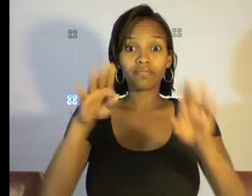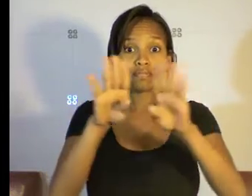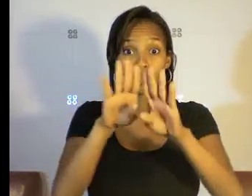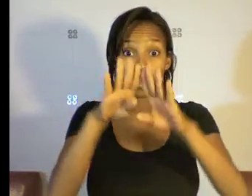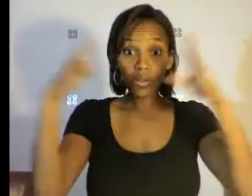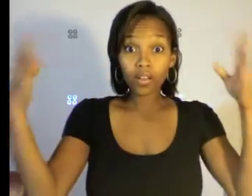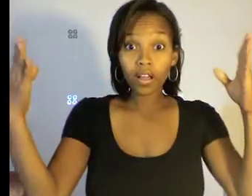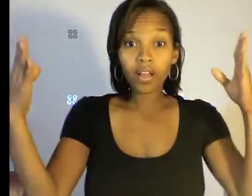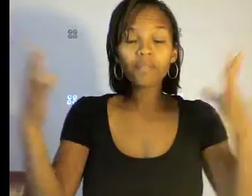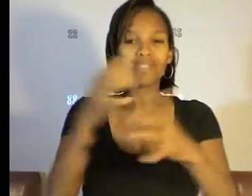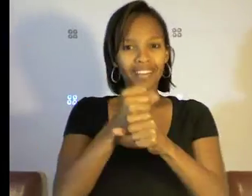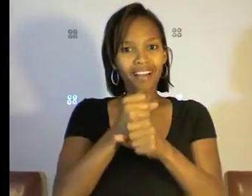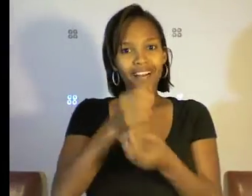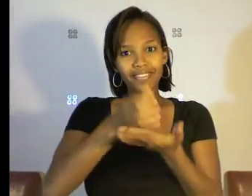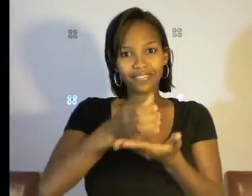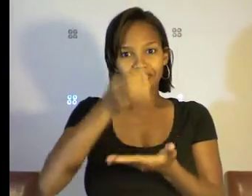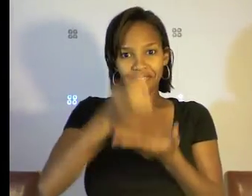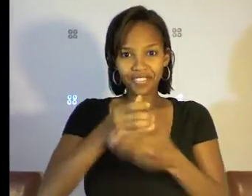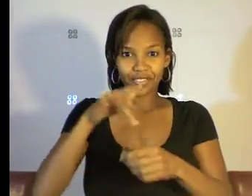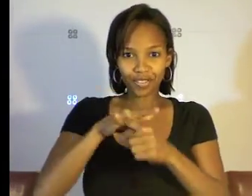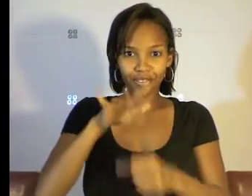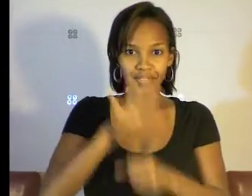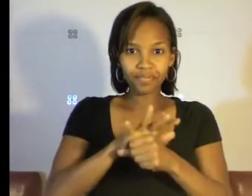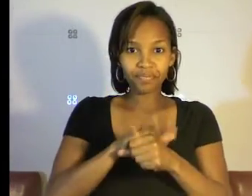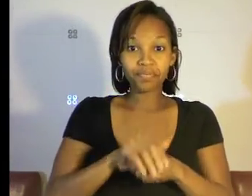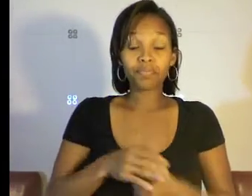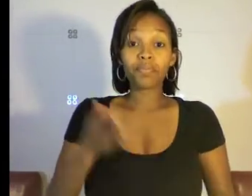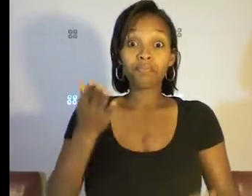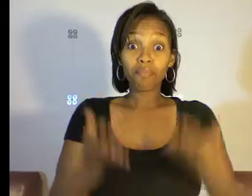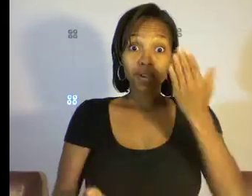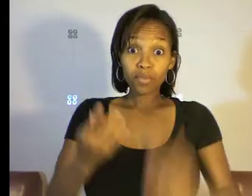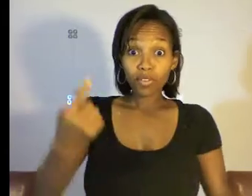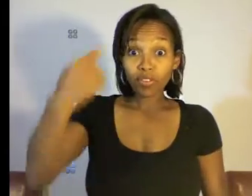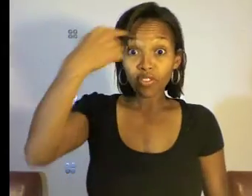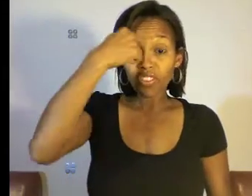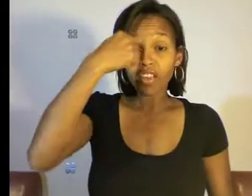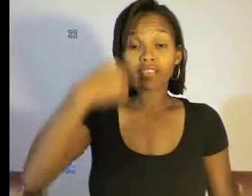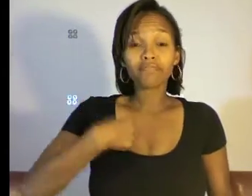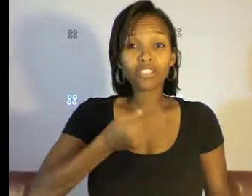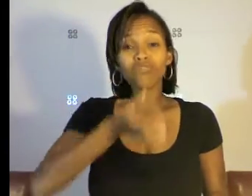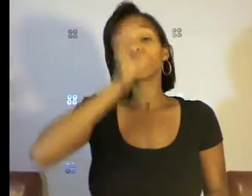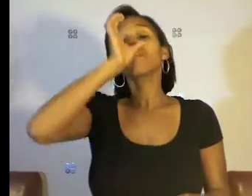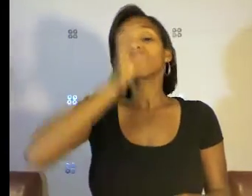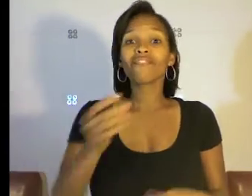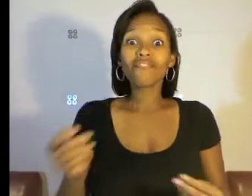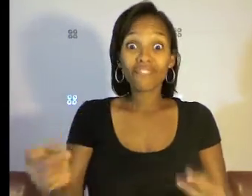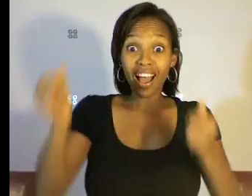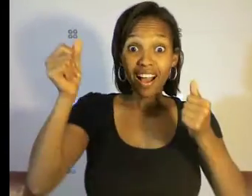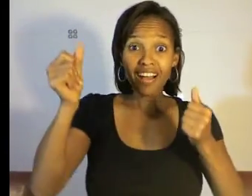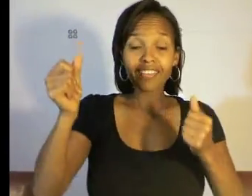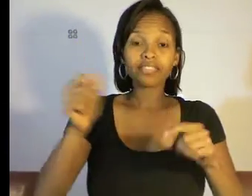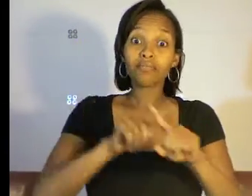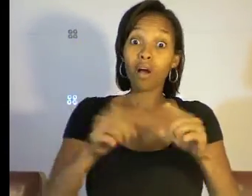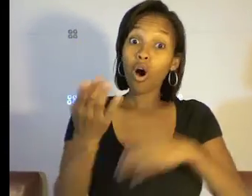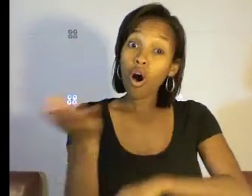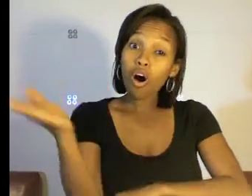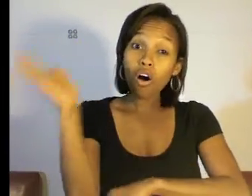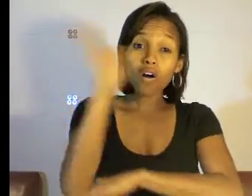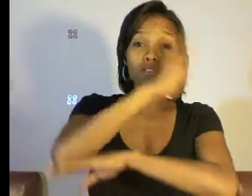You'd think I would have gulped it down, but I've been sipping on it all day. I'm not much of a